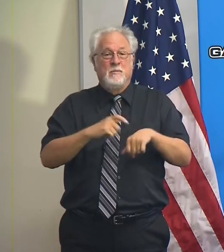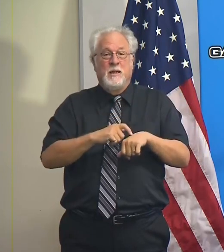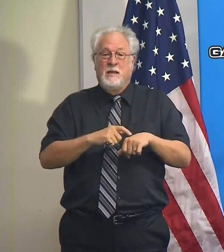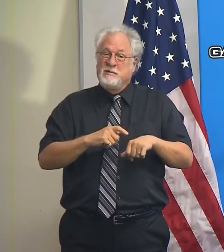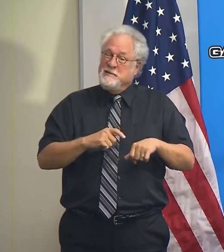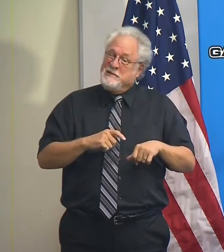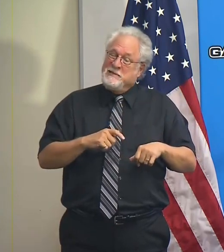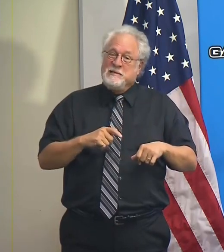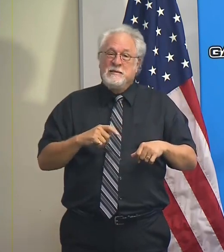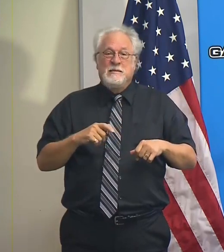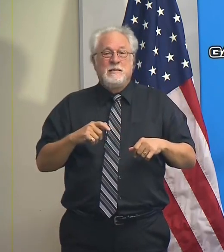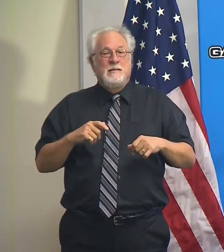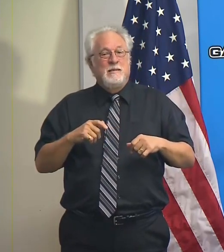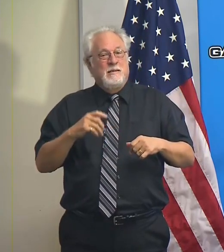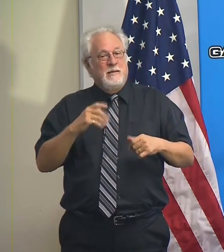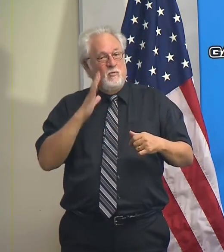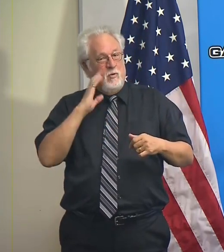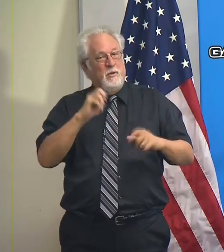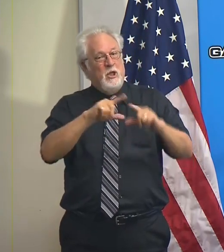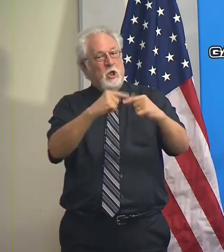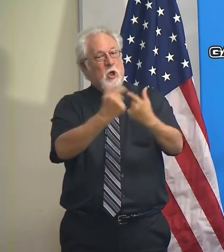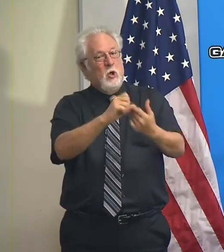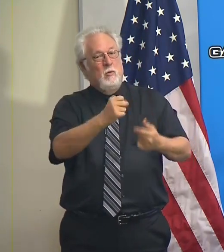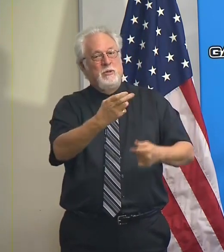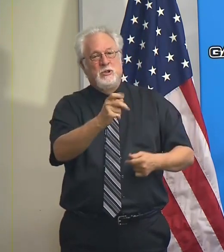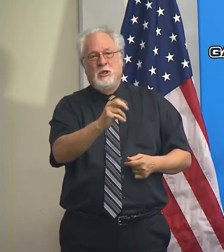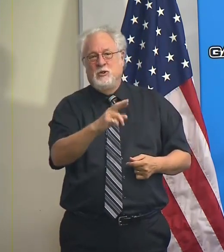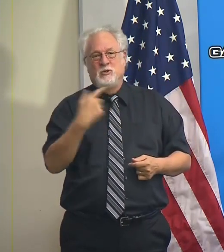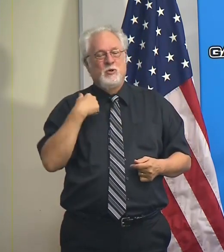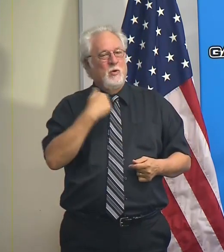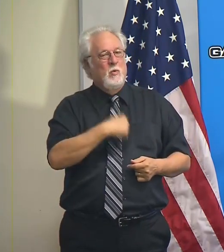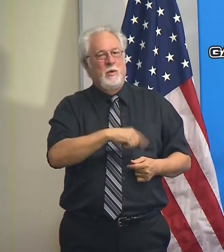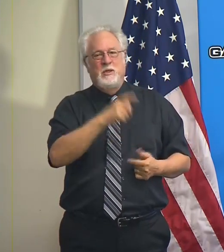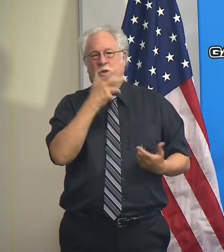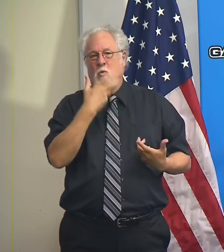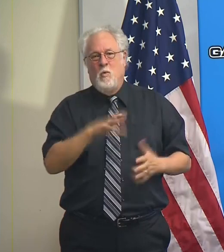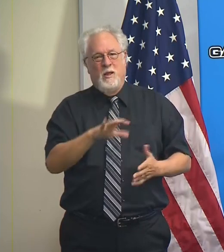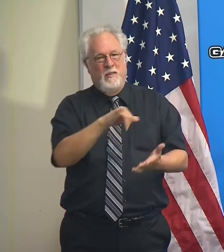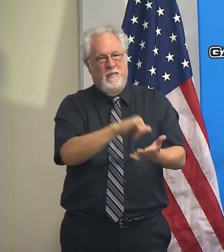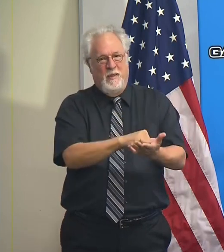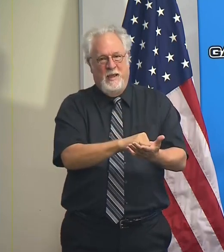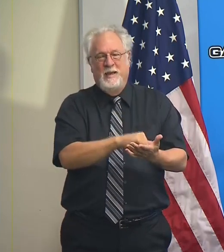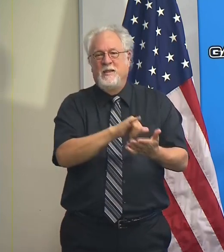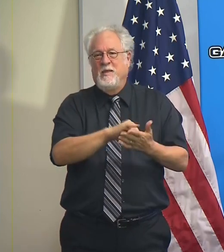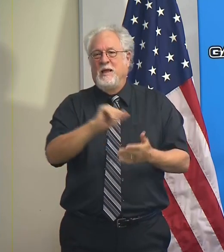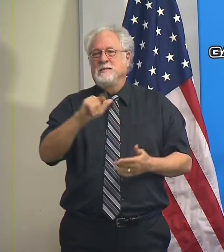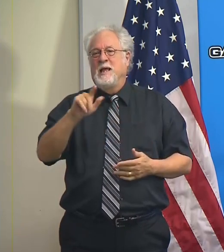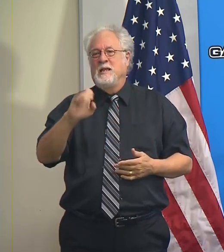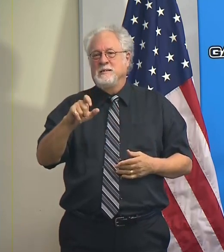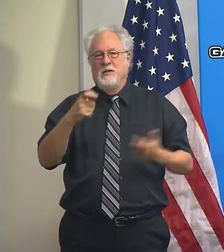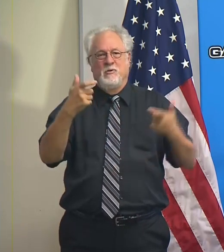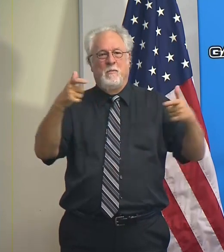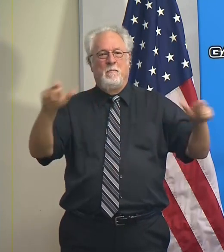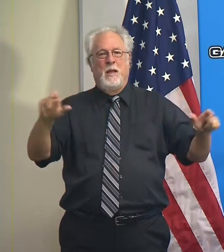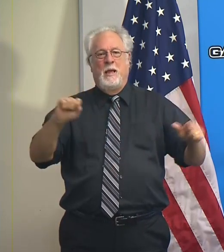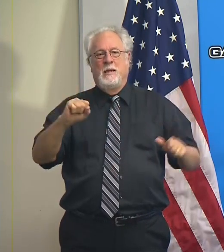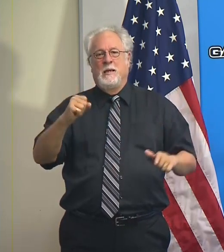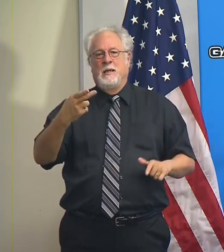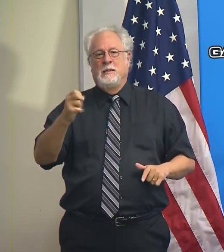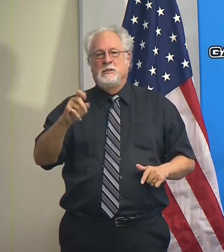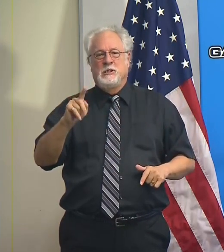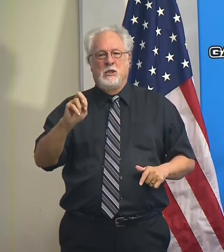time, you're likely to be in a congregate shelter, which we really don't want you to be, and that would be at the Alexandria mega shelter